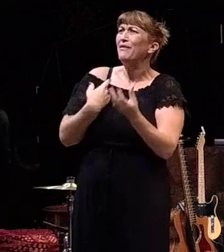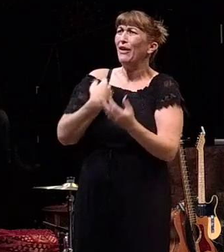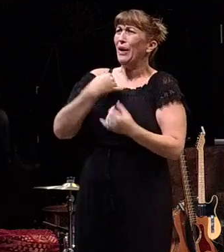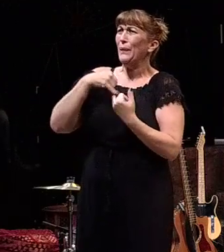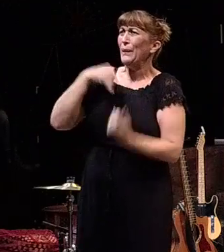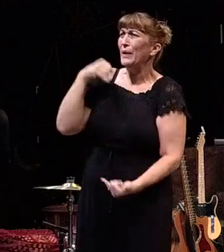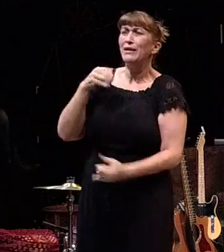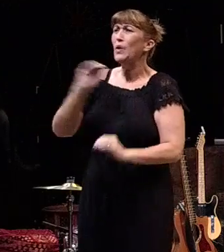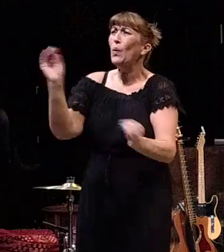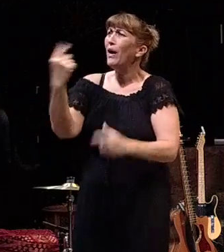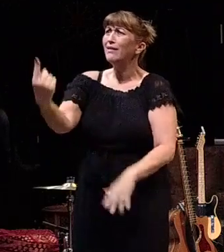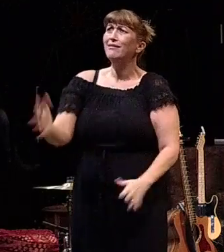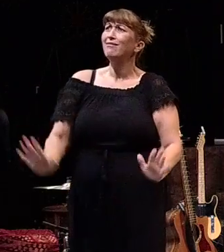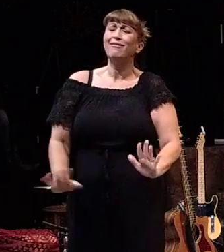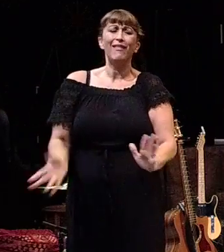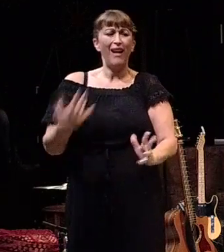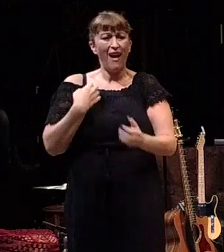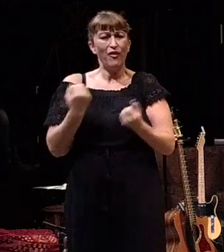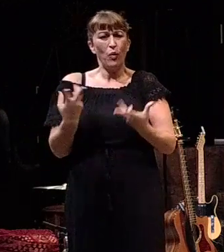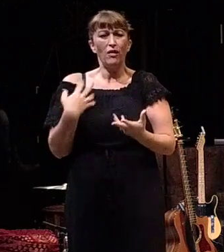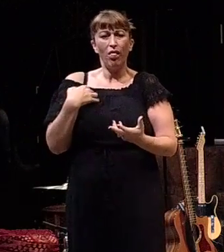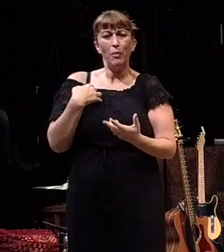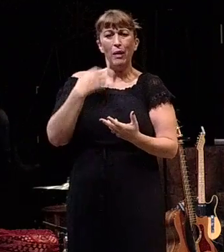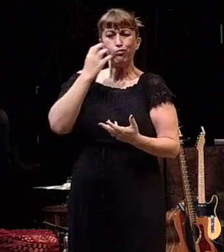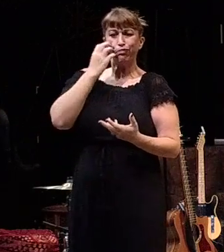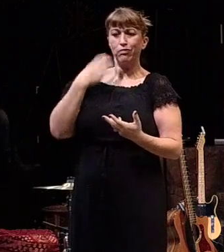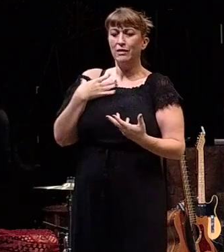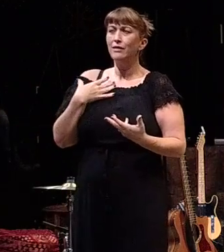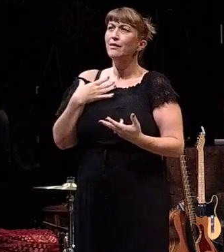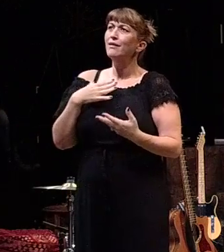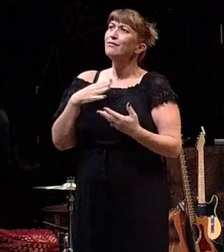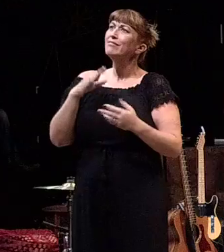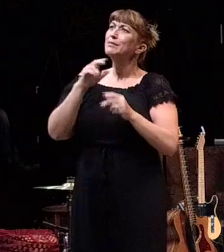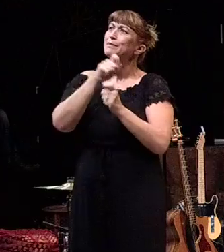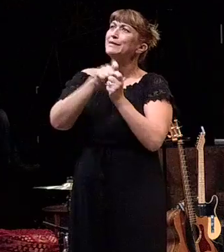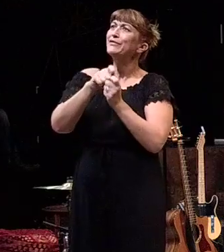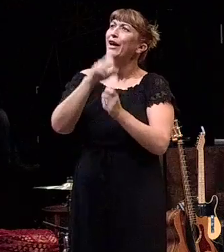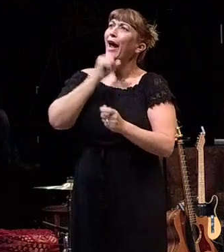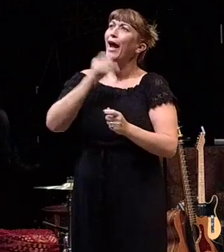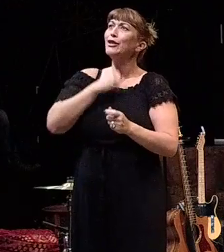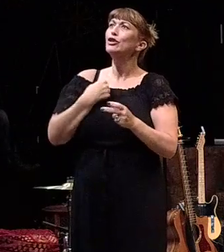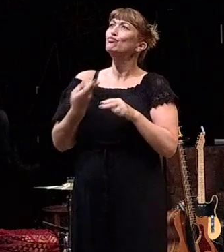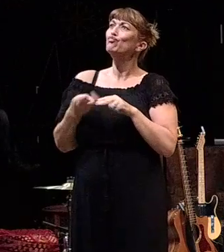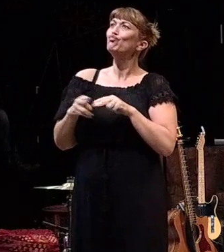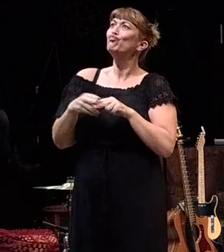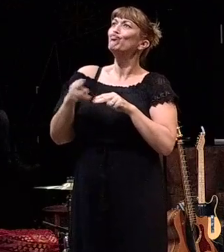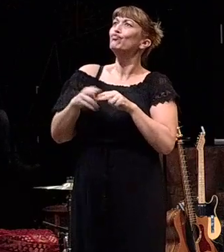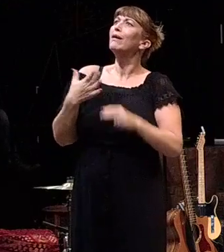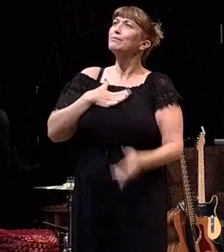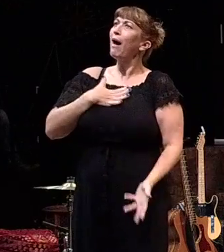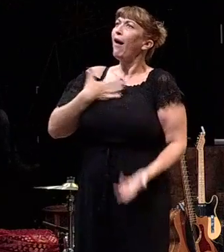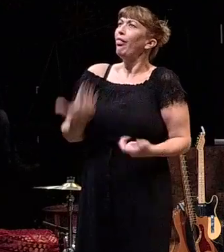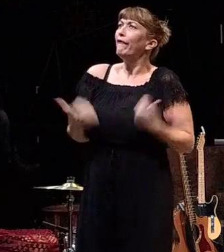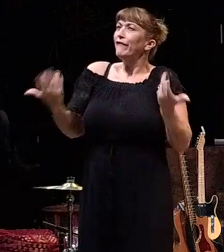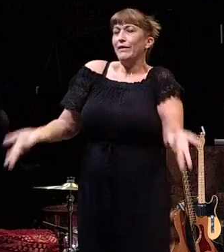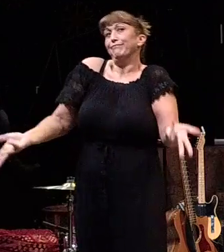thin or fit. Everyone just kind of, you know, balloons up after a certain age. And it's like, well, this is just, this is my life. This is what I'm going to be.